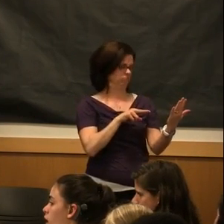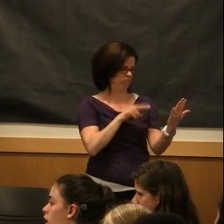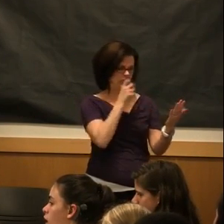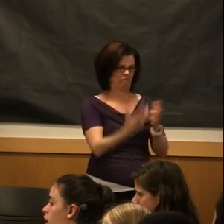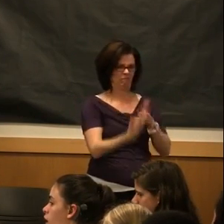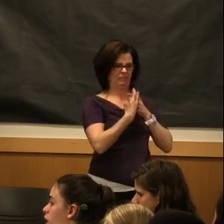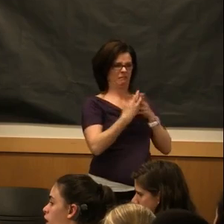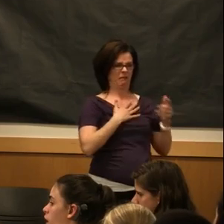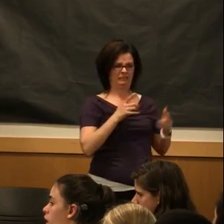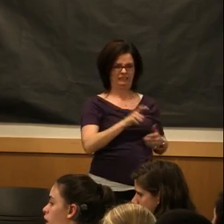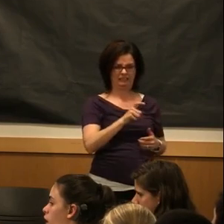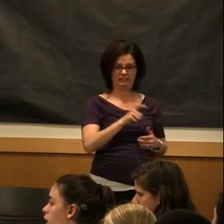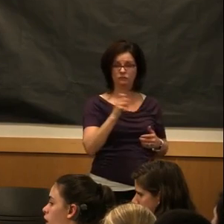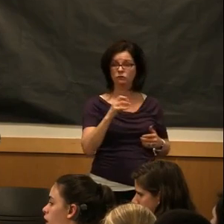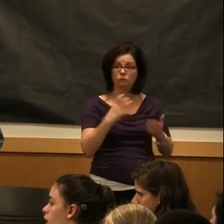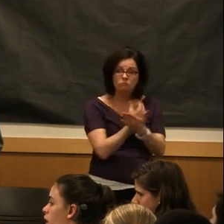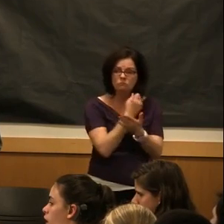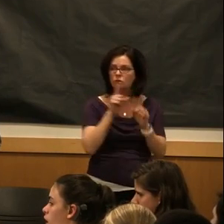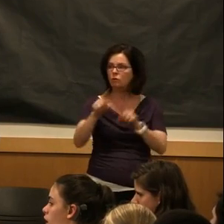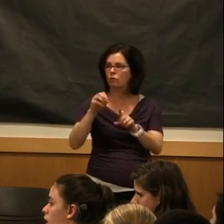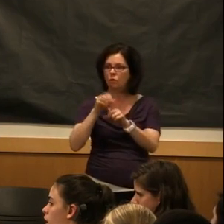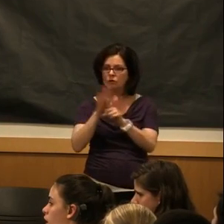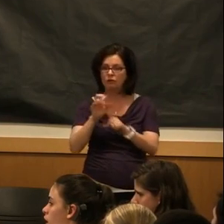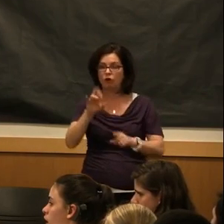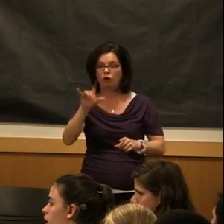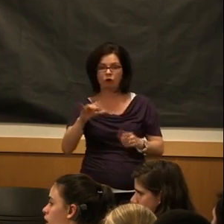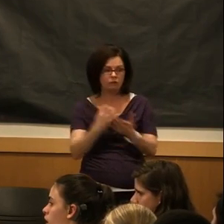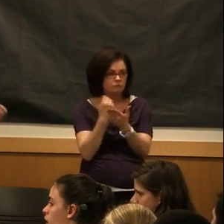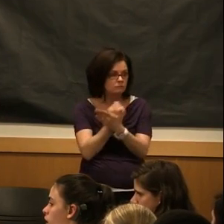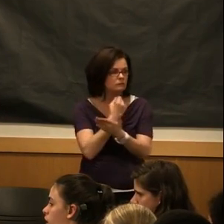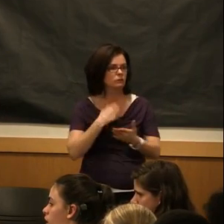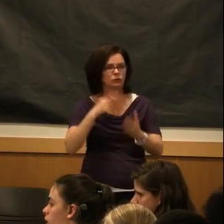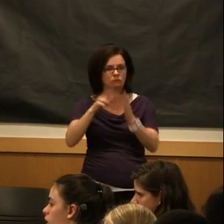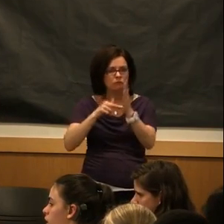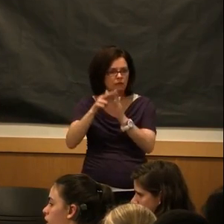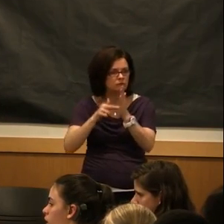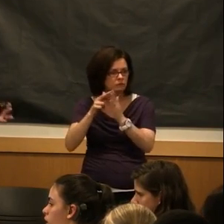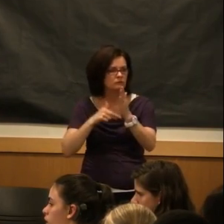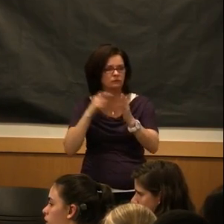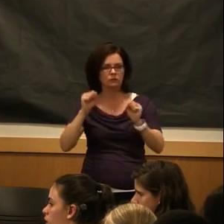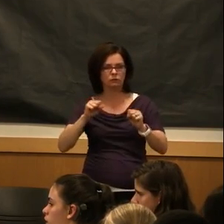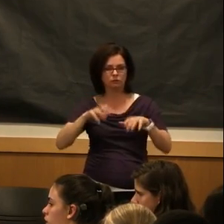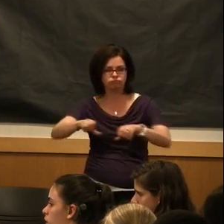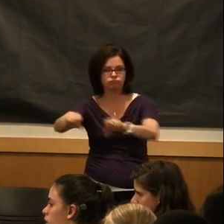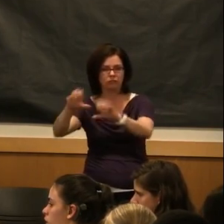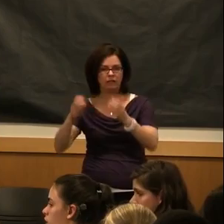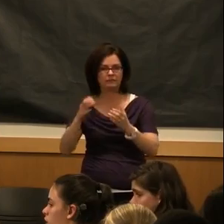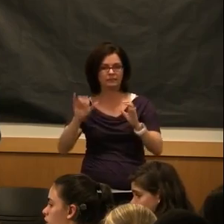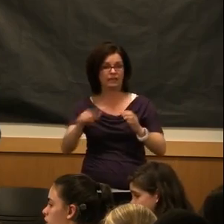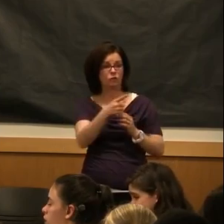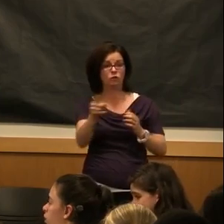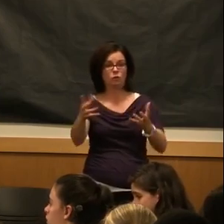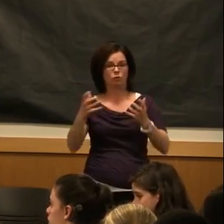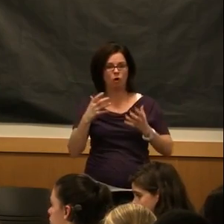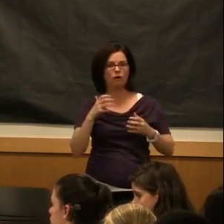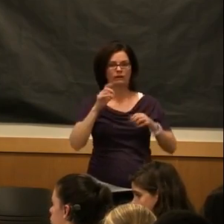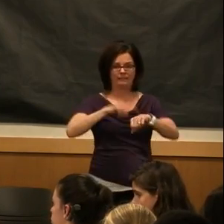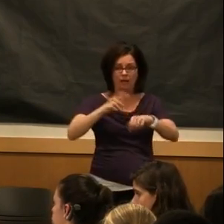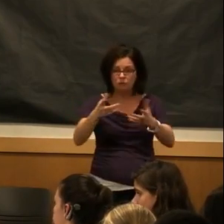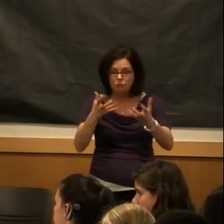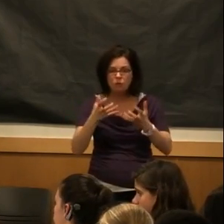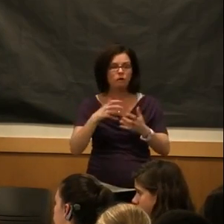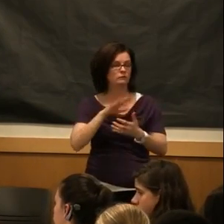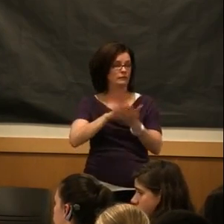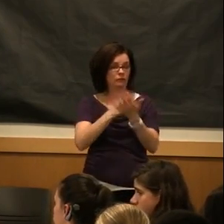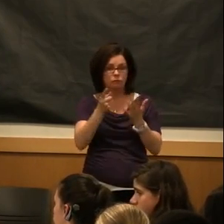So, by going to orientation early, you're able to really get to be into those classes that you need to be in at times that you want to be